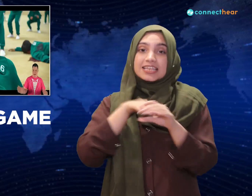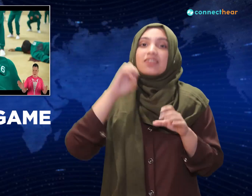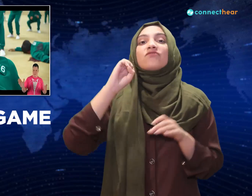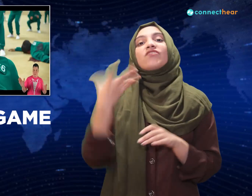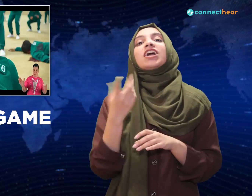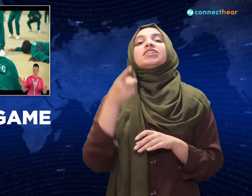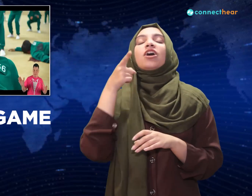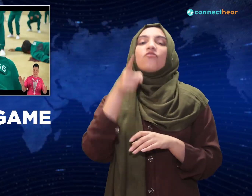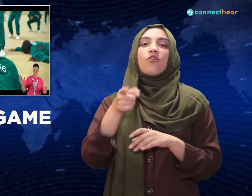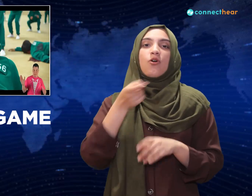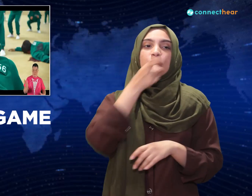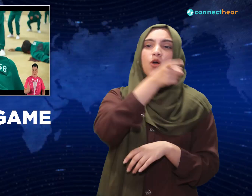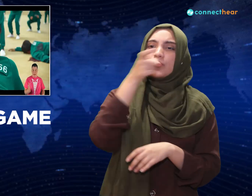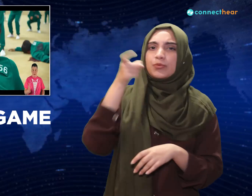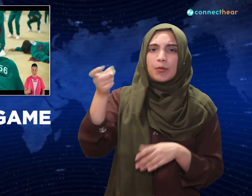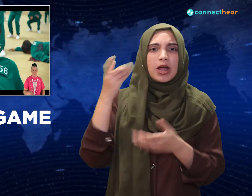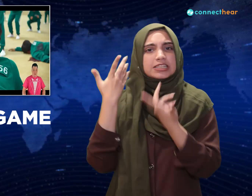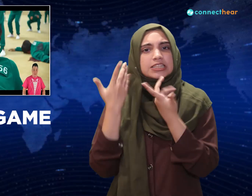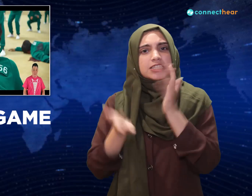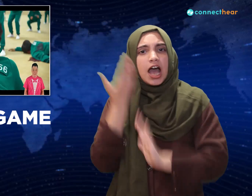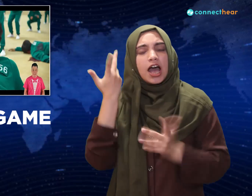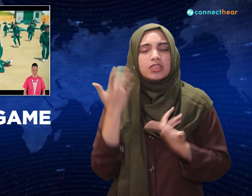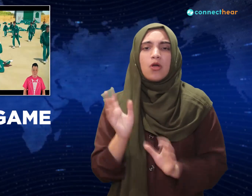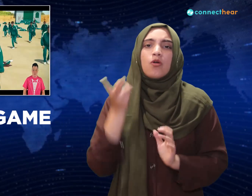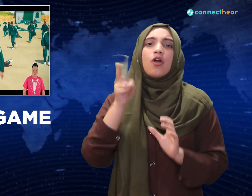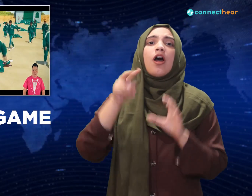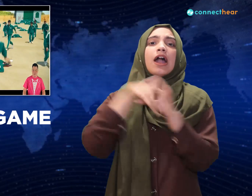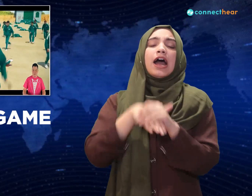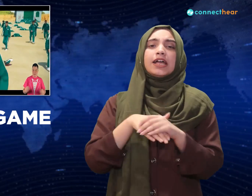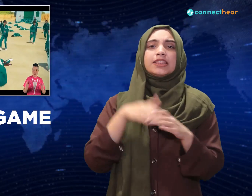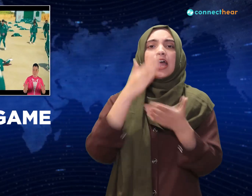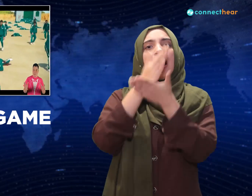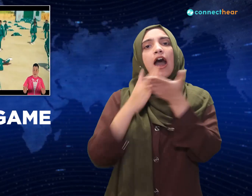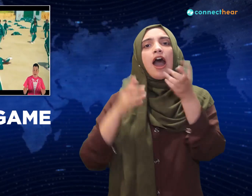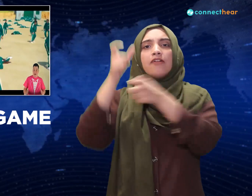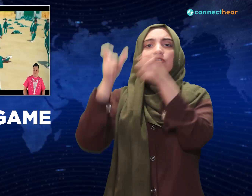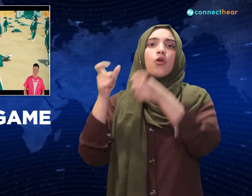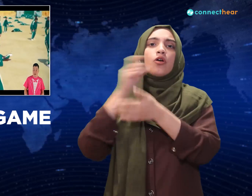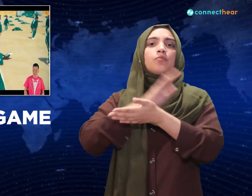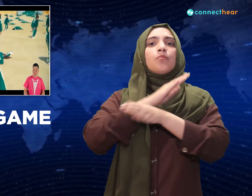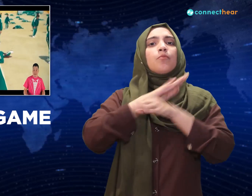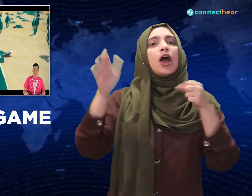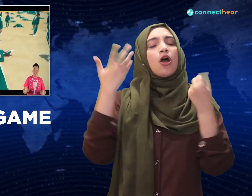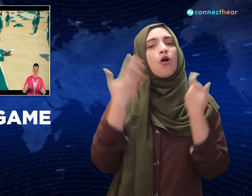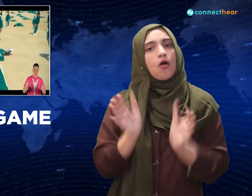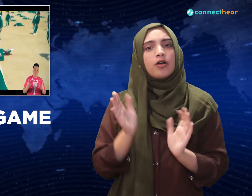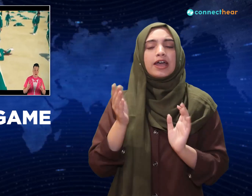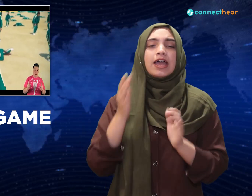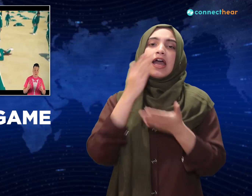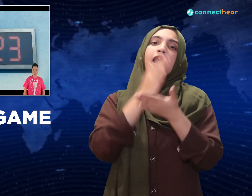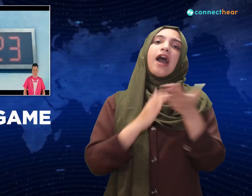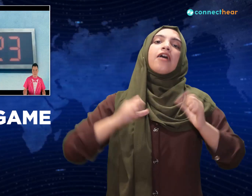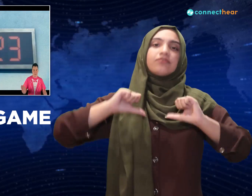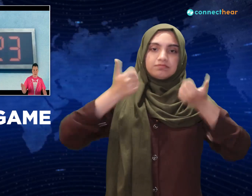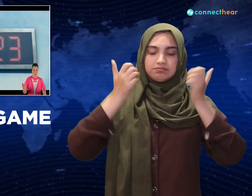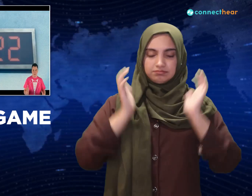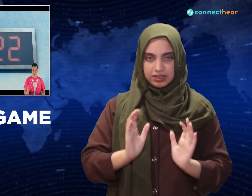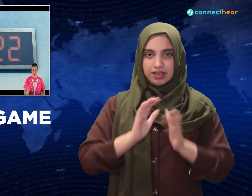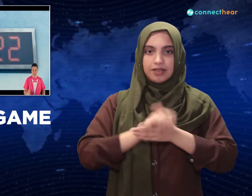half the players are eliminated immediately, as we're left with just the half that got the memo. As the clock is winding